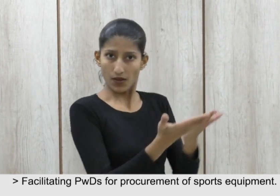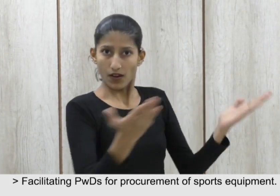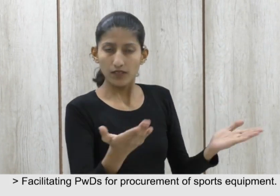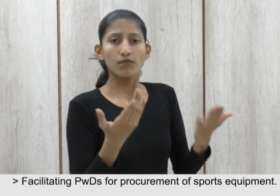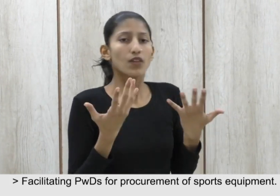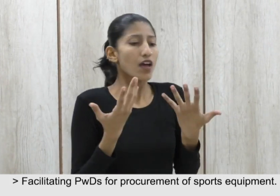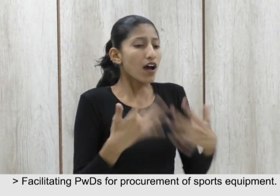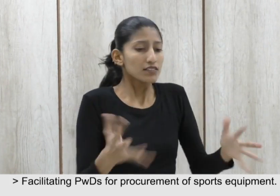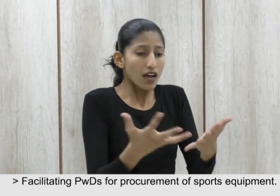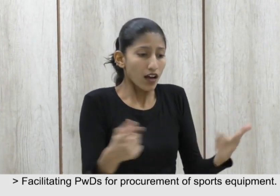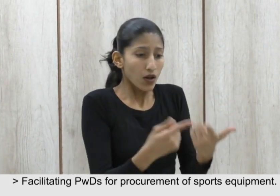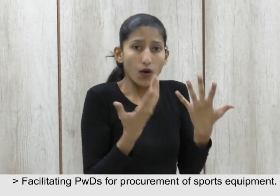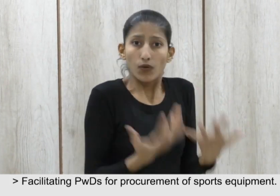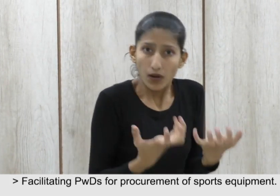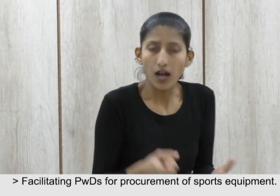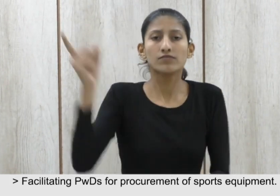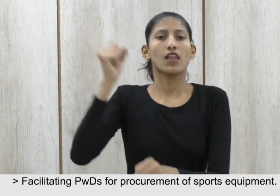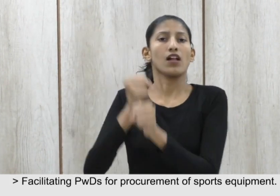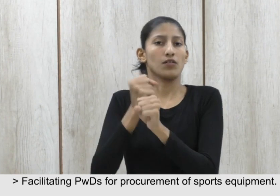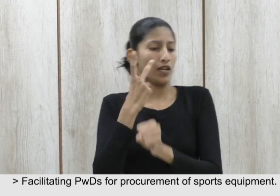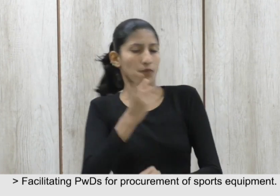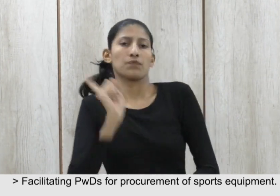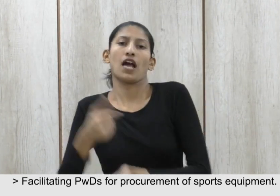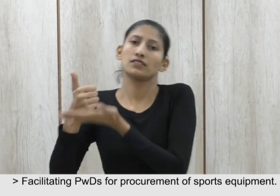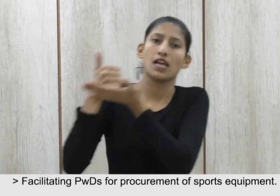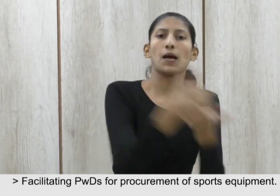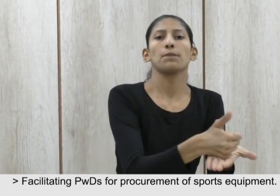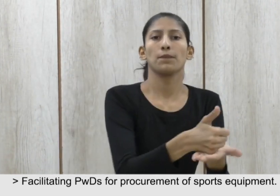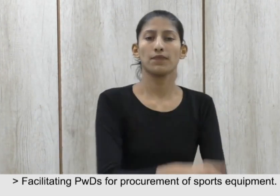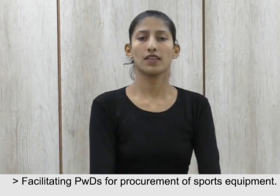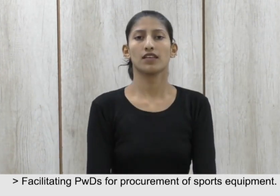Facilitating PWDs for procurement of sports equipment 11